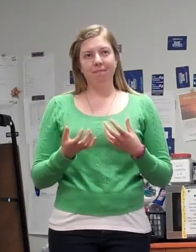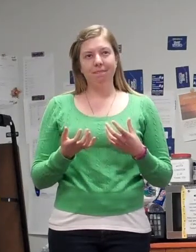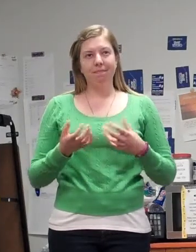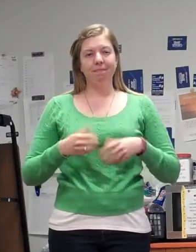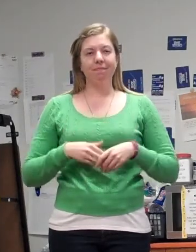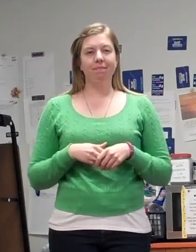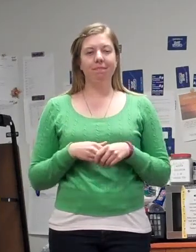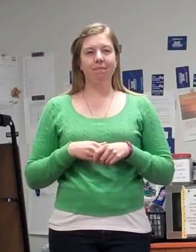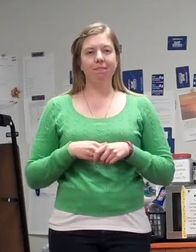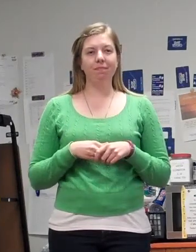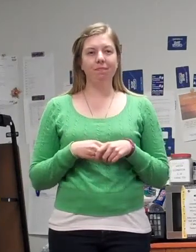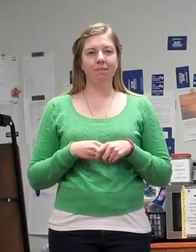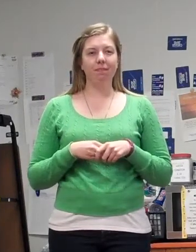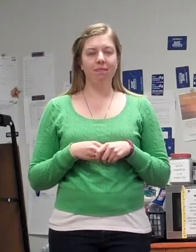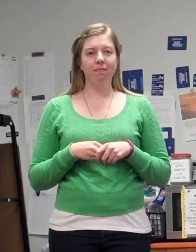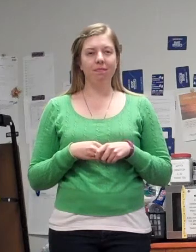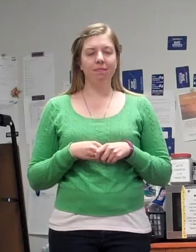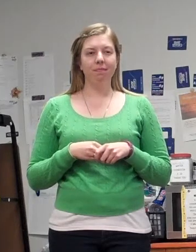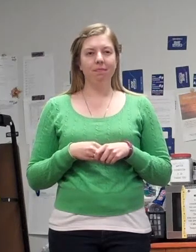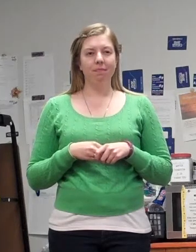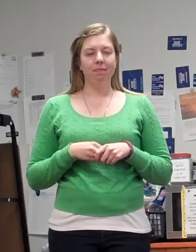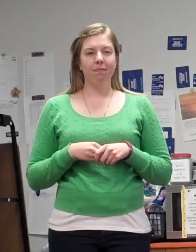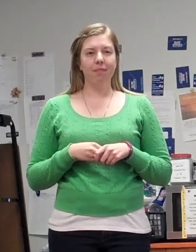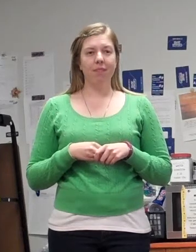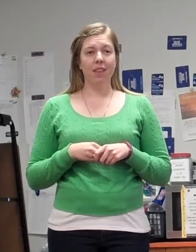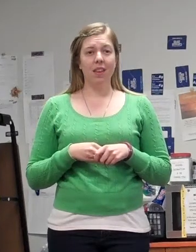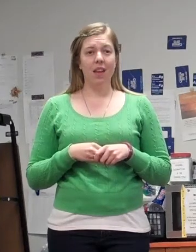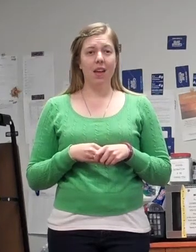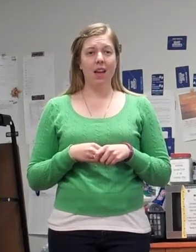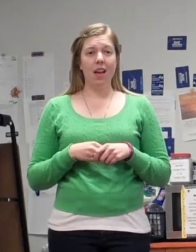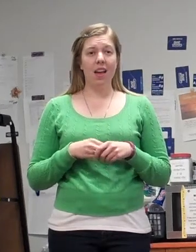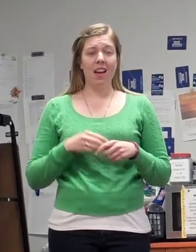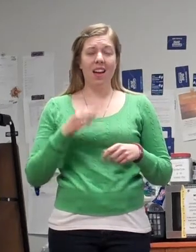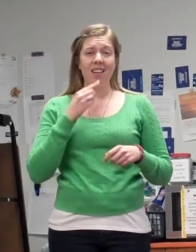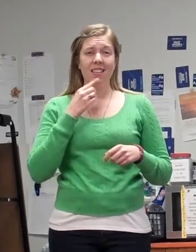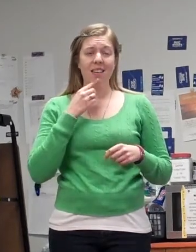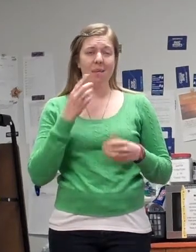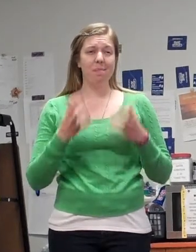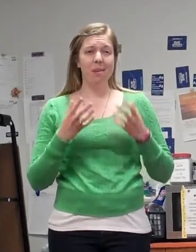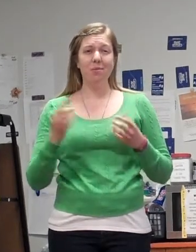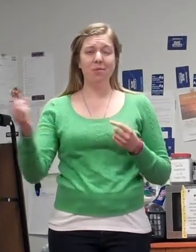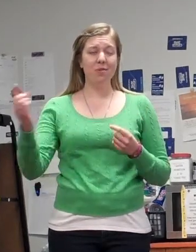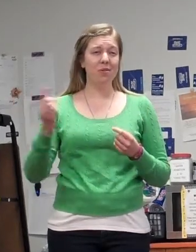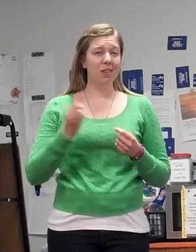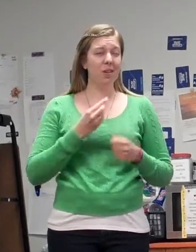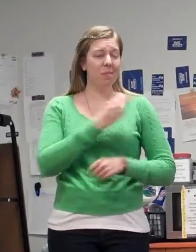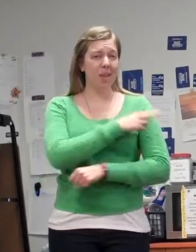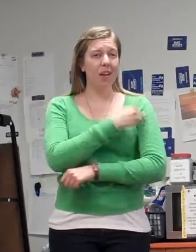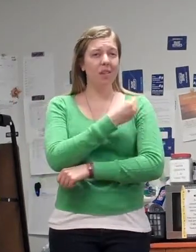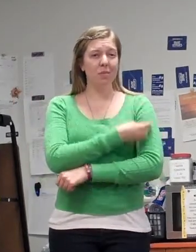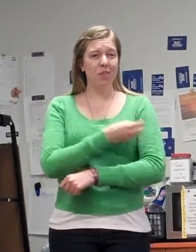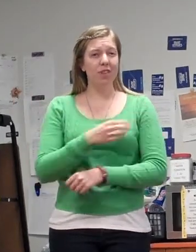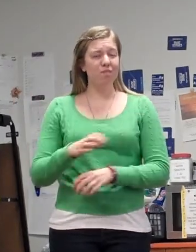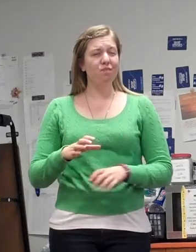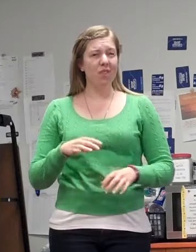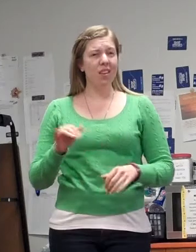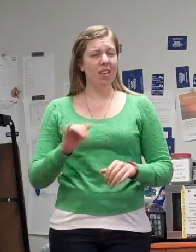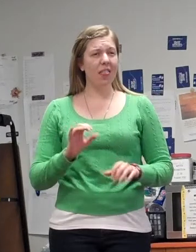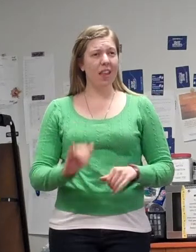And so I suggested that maybe they need to come in. So she did, and I said it's confidential, but when I come with that